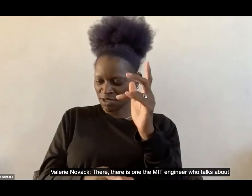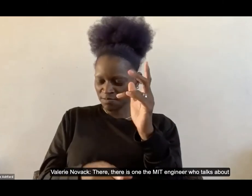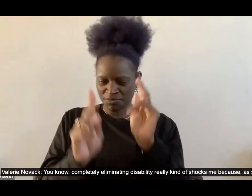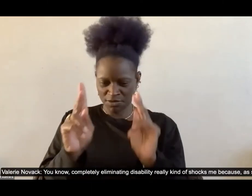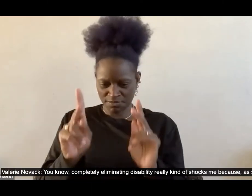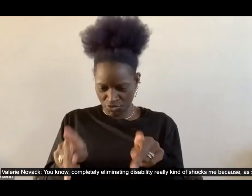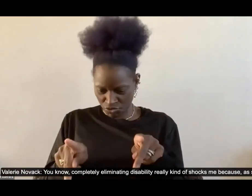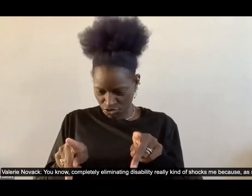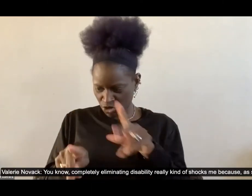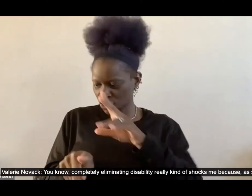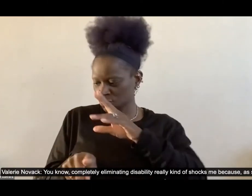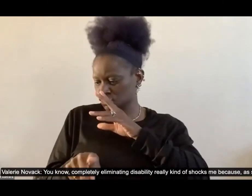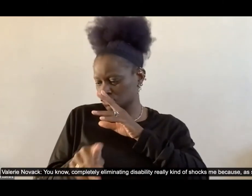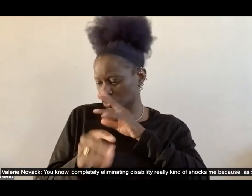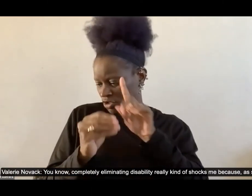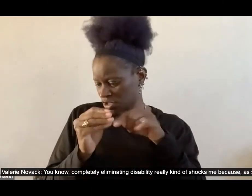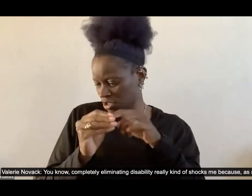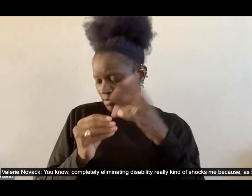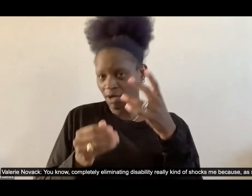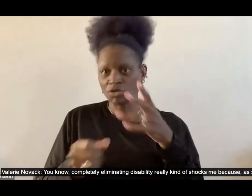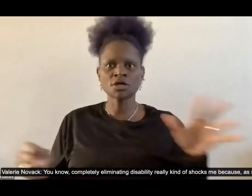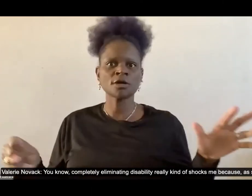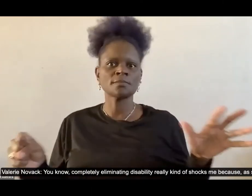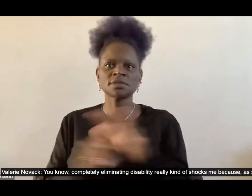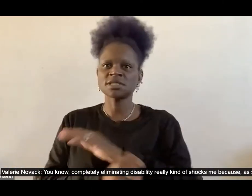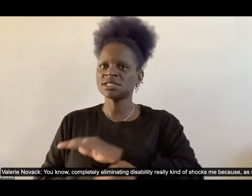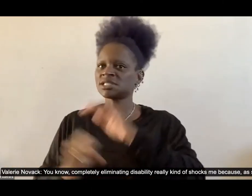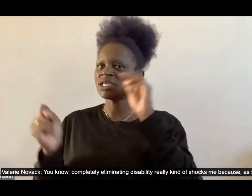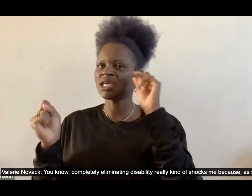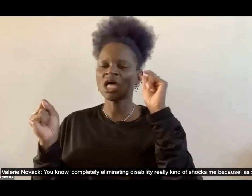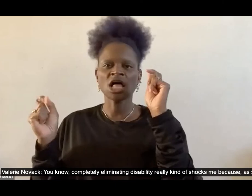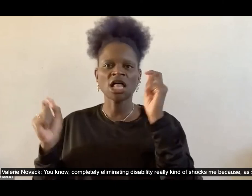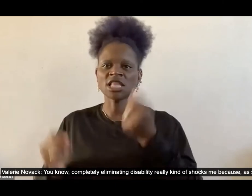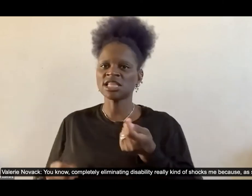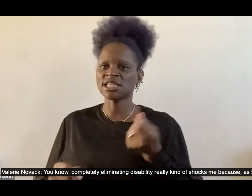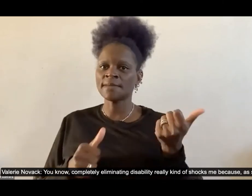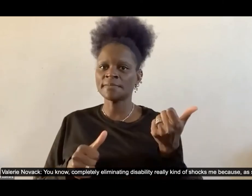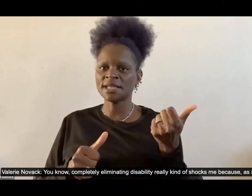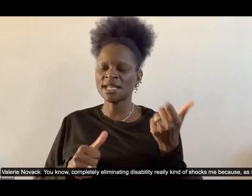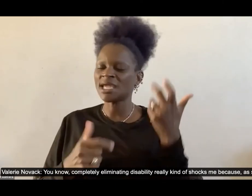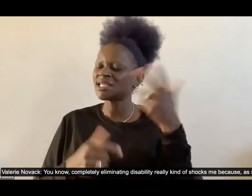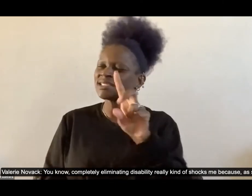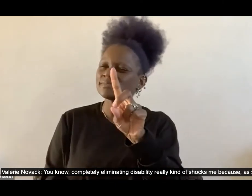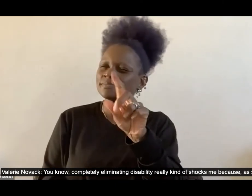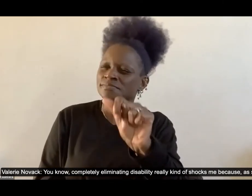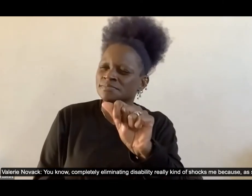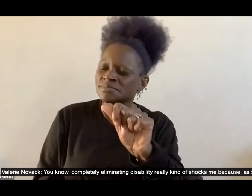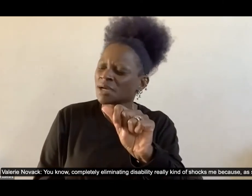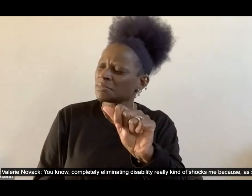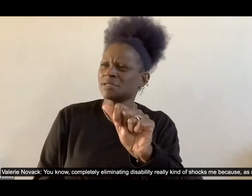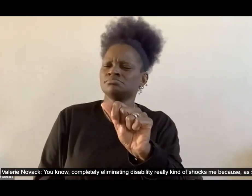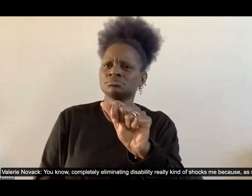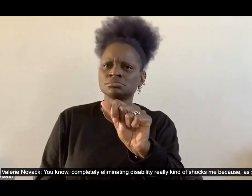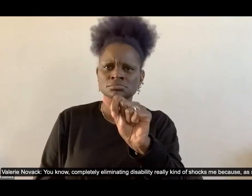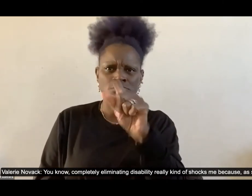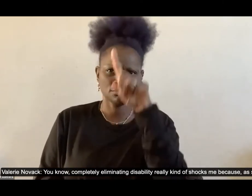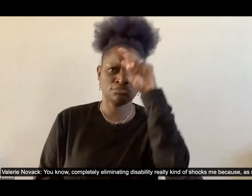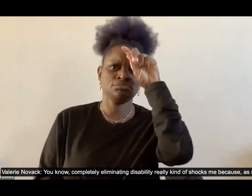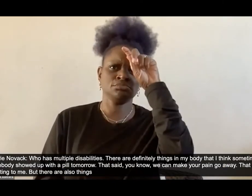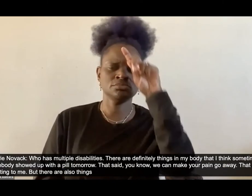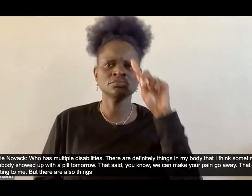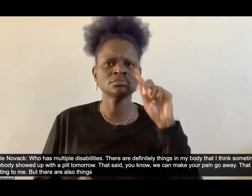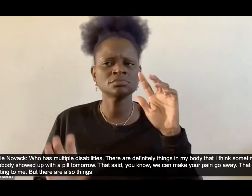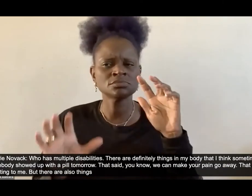you know completely eliminating disability uh really kind of shocks me because as somebody um